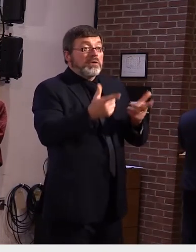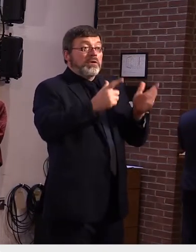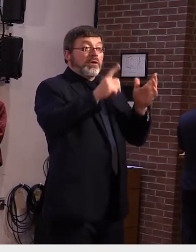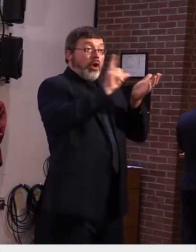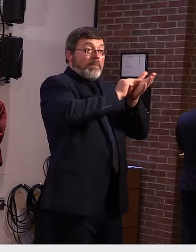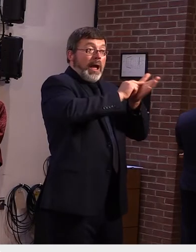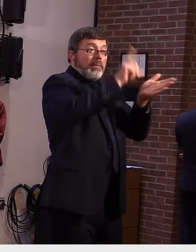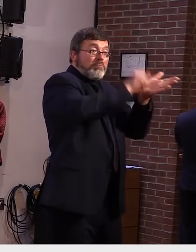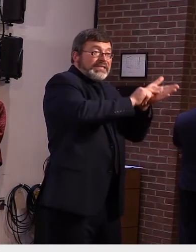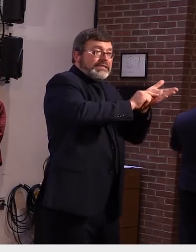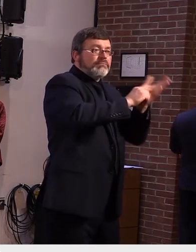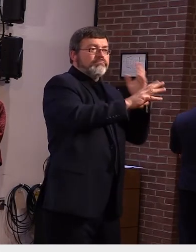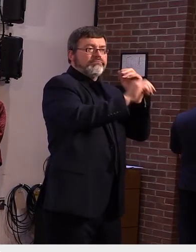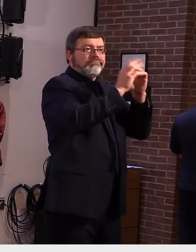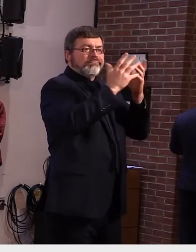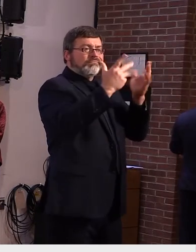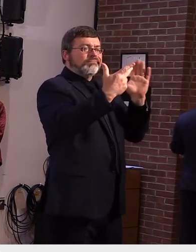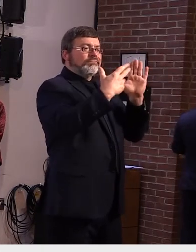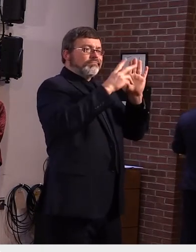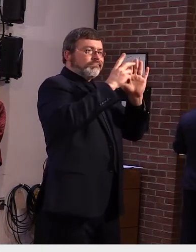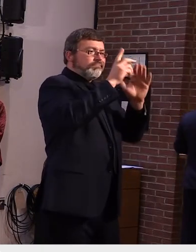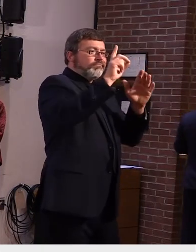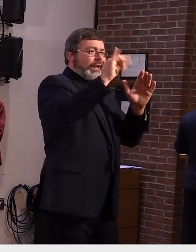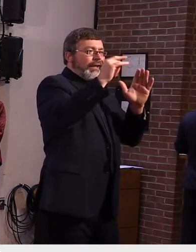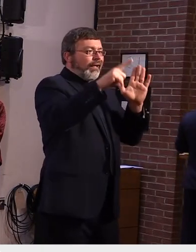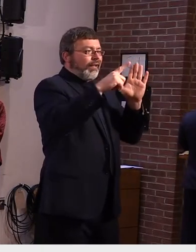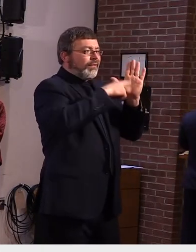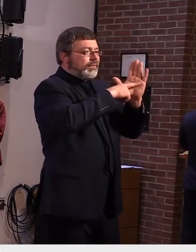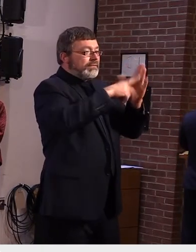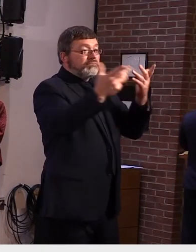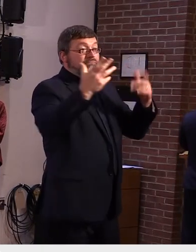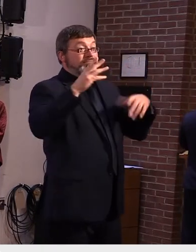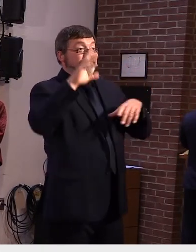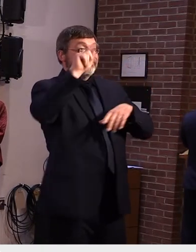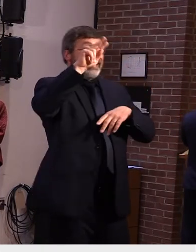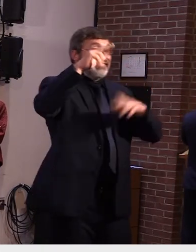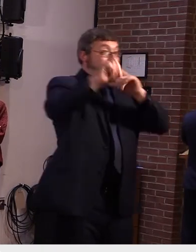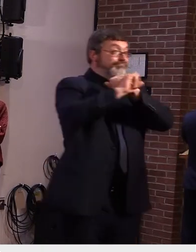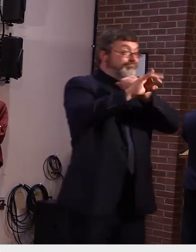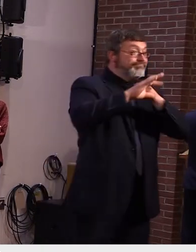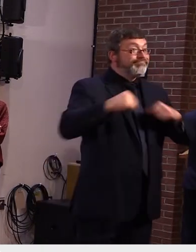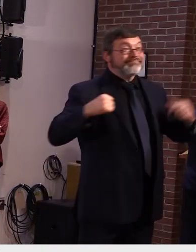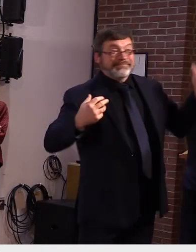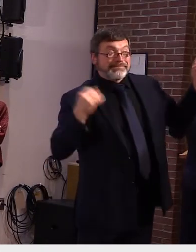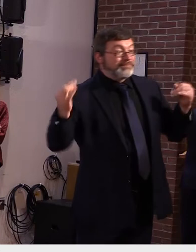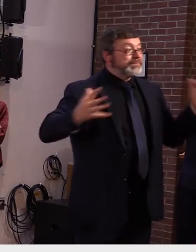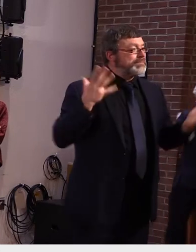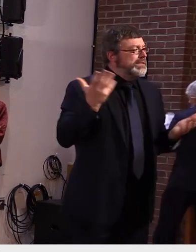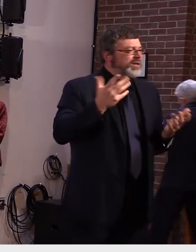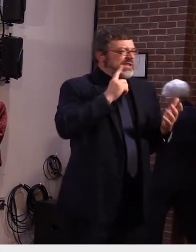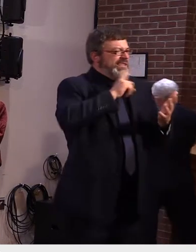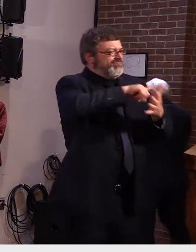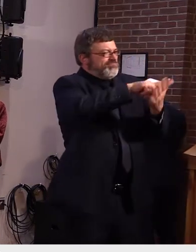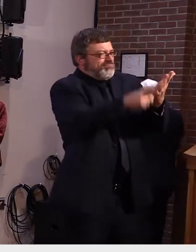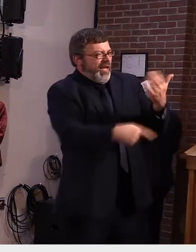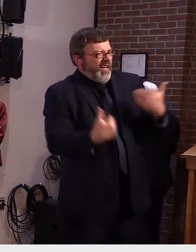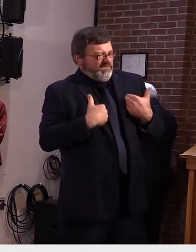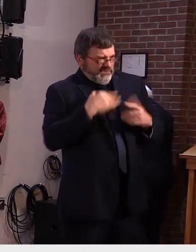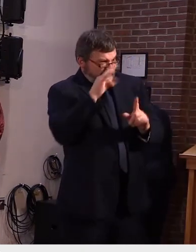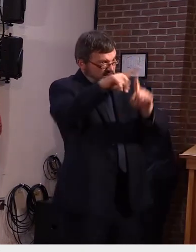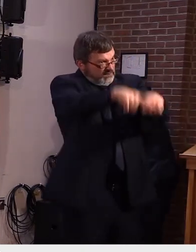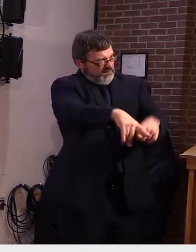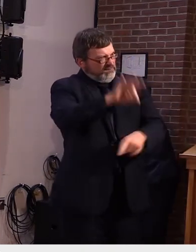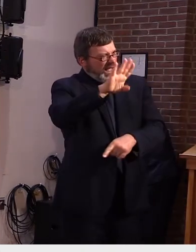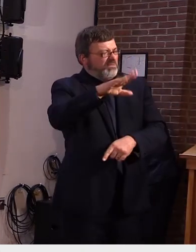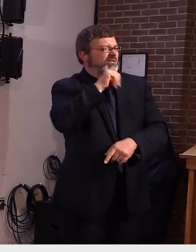you can uh use uh the media uh for other in other ways um and uh and i'm sure i don't know if